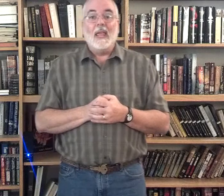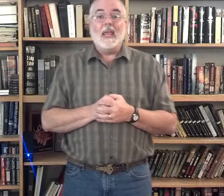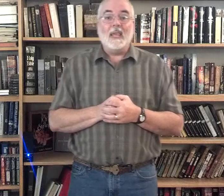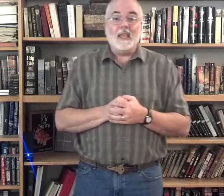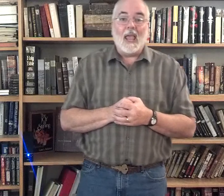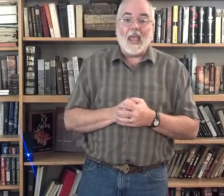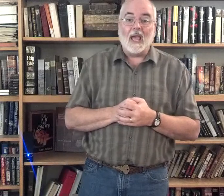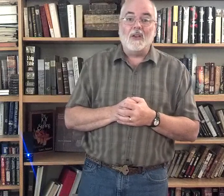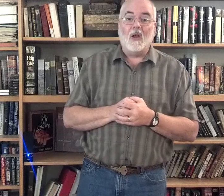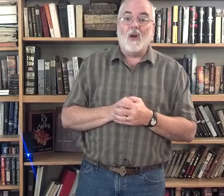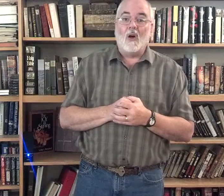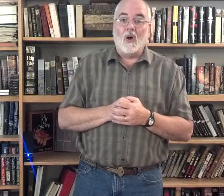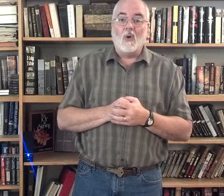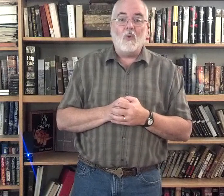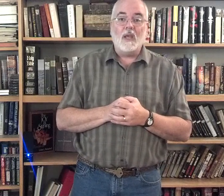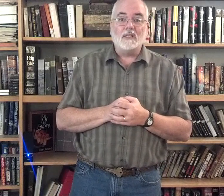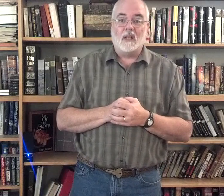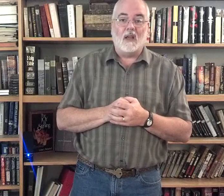He had always loved.